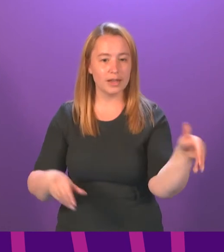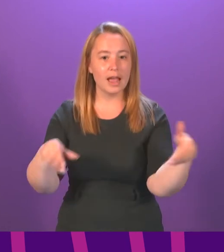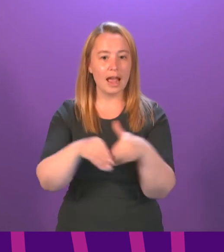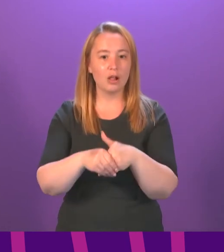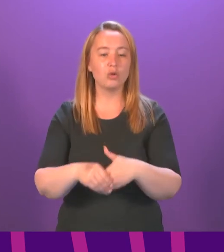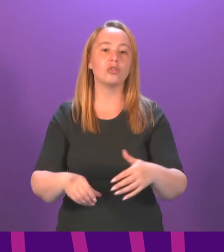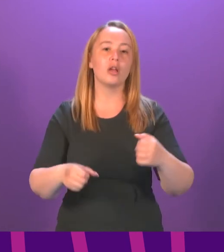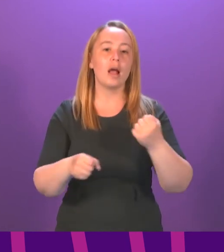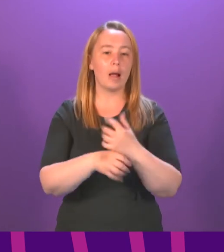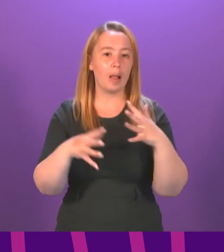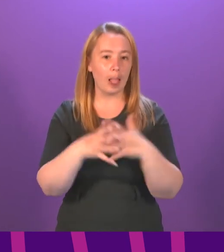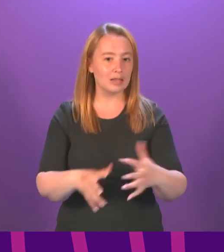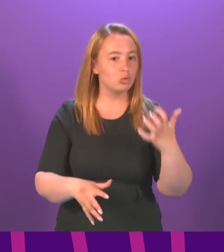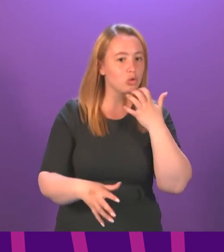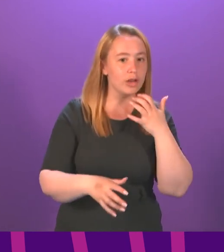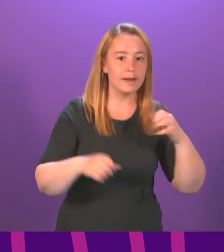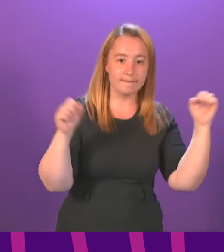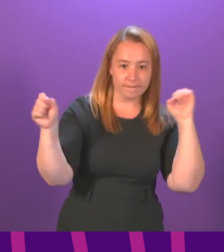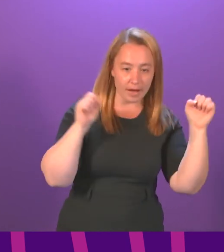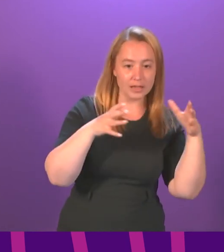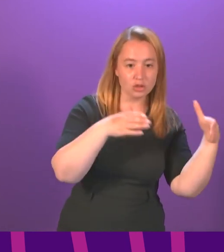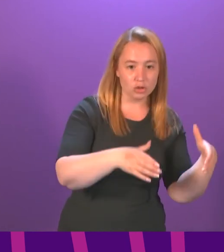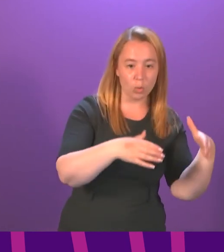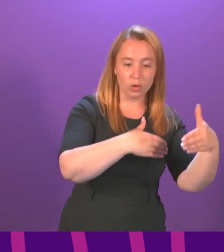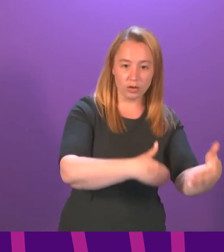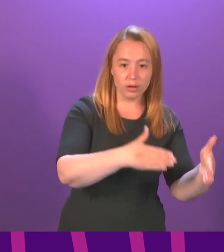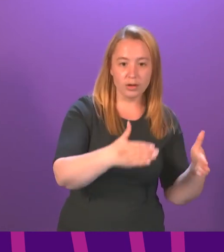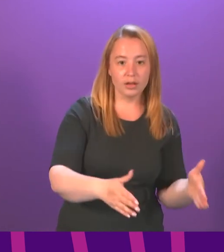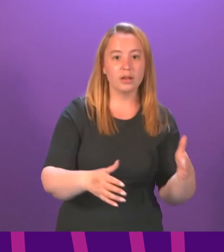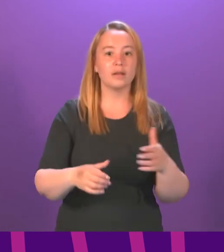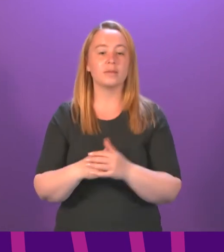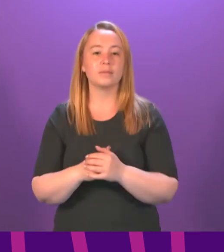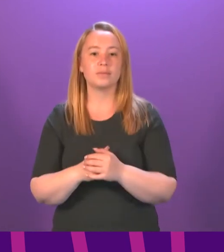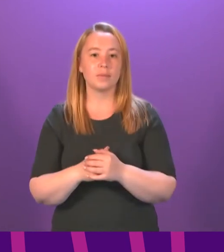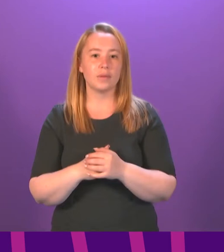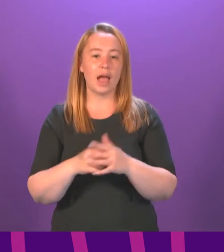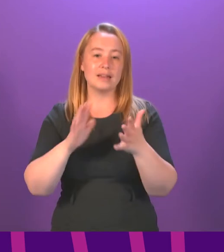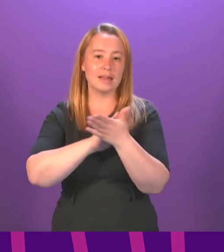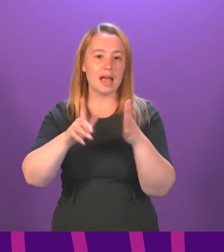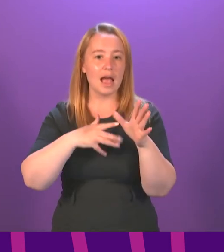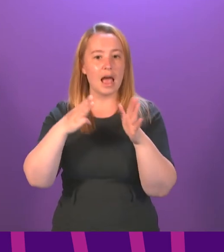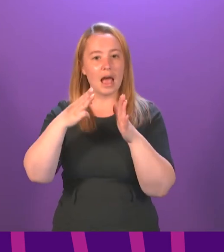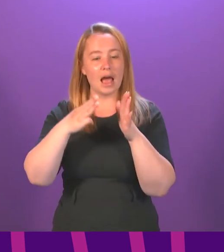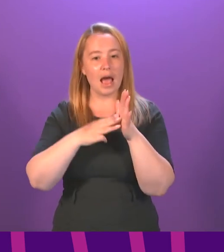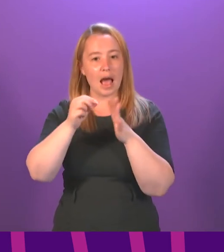Fanzone. The situation with the virus will be continually reviewed in the run-up to and, of course, during the tournament, taking into account the latest